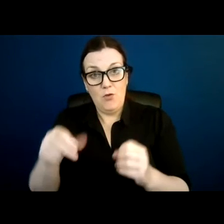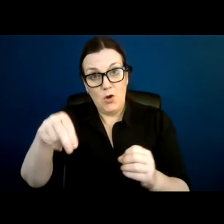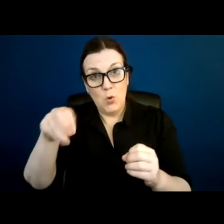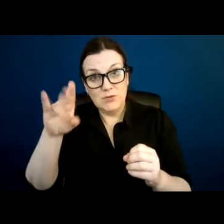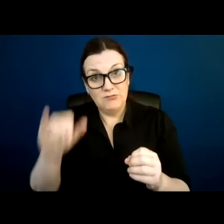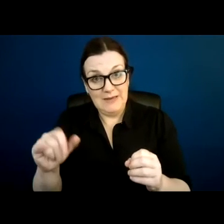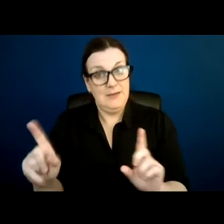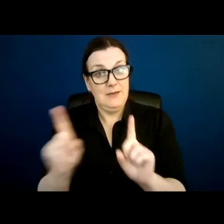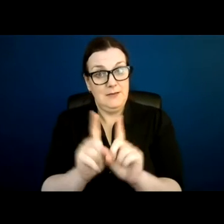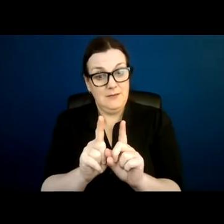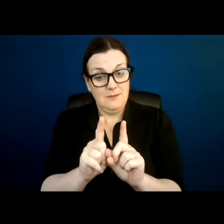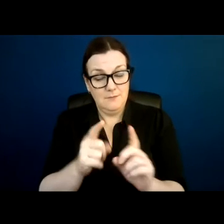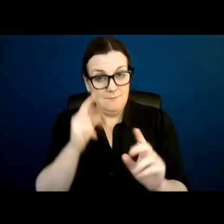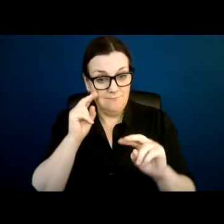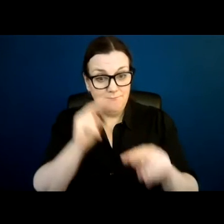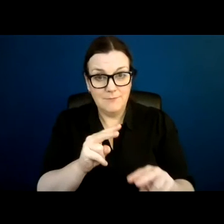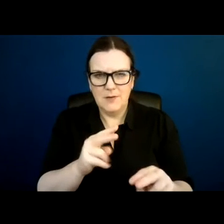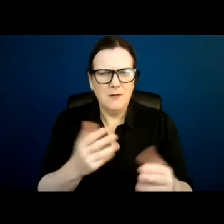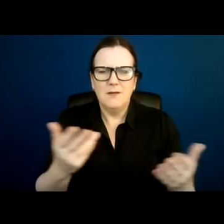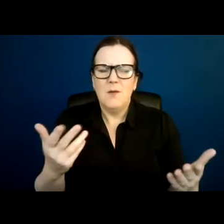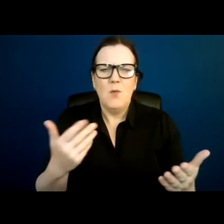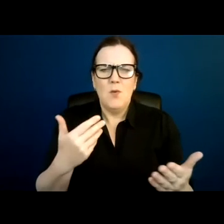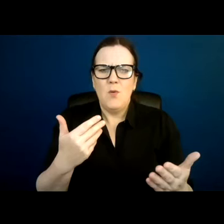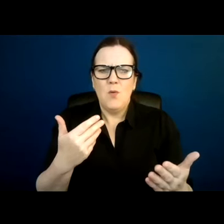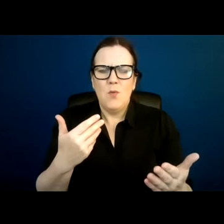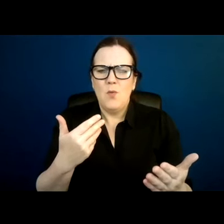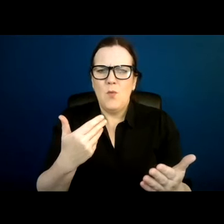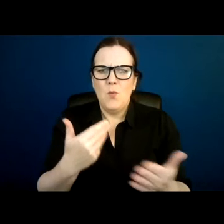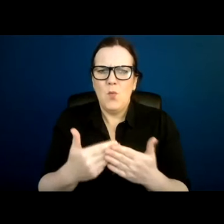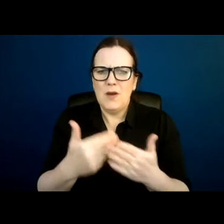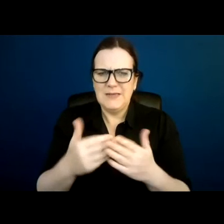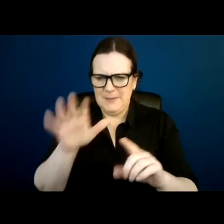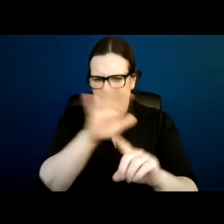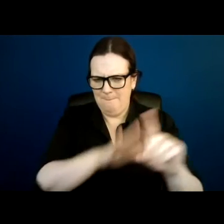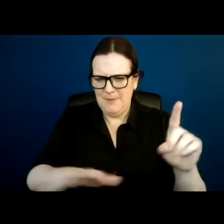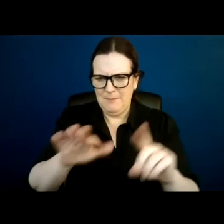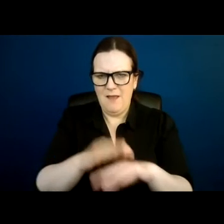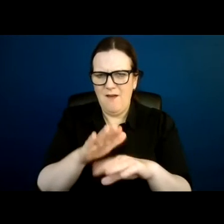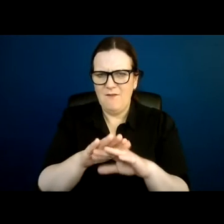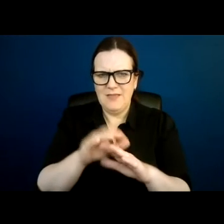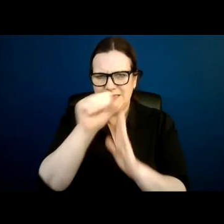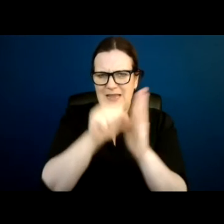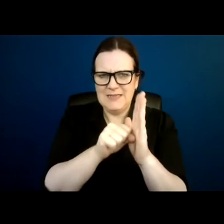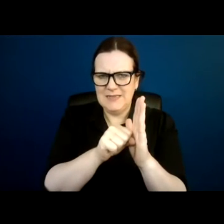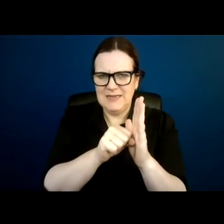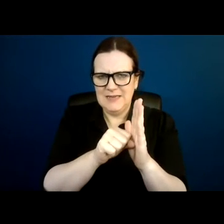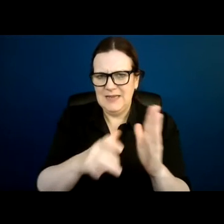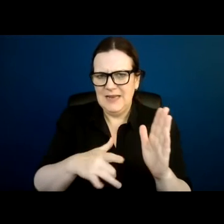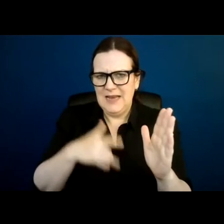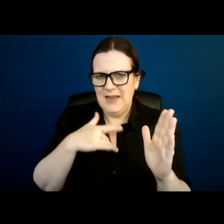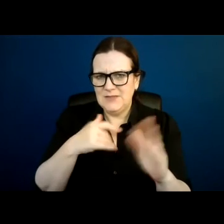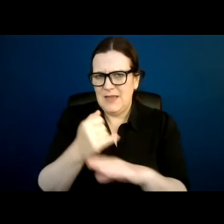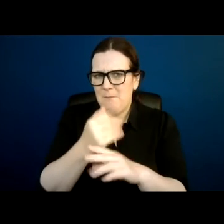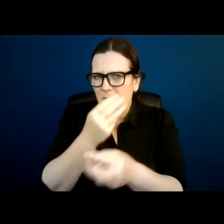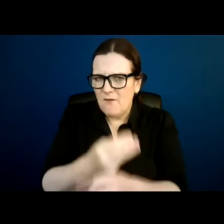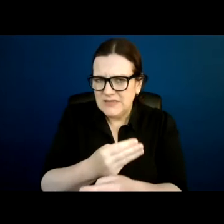what is the population of your state that lives in poverty, that has disabilities? It's a very high percentage. What is the